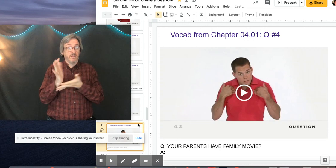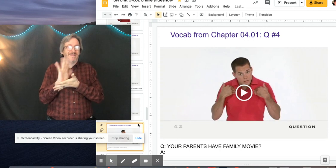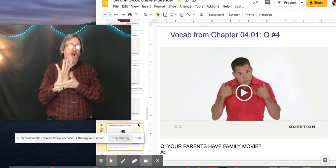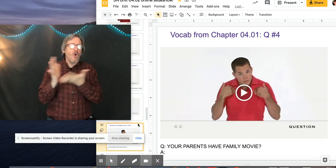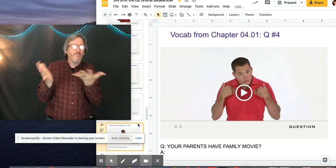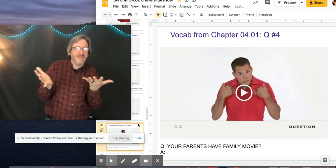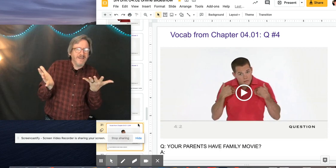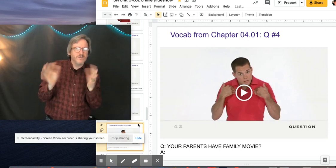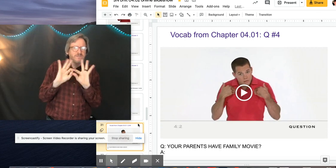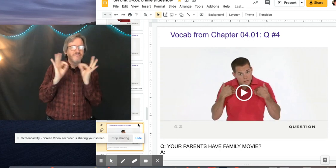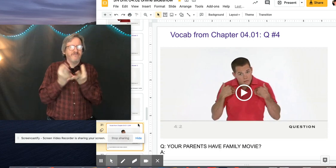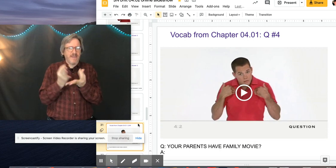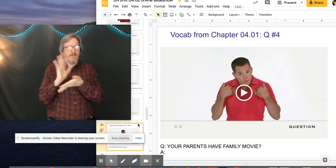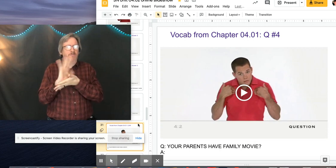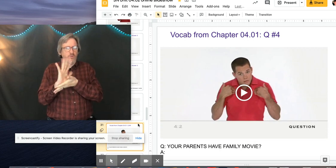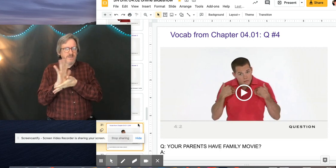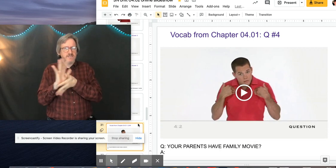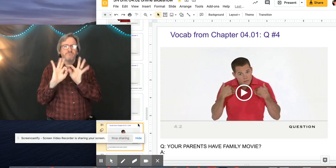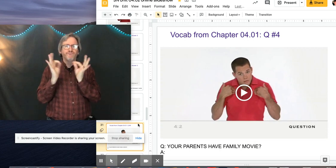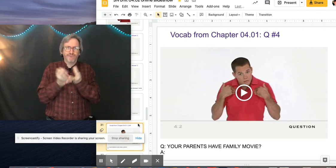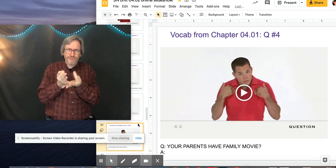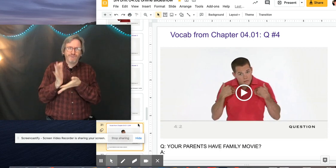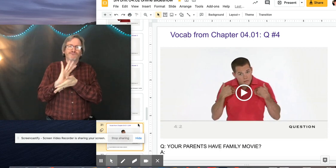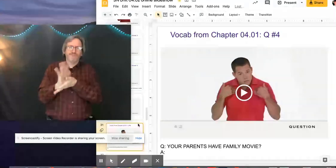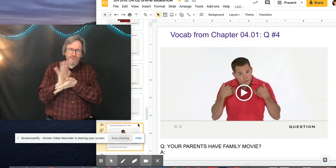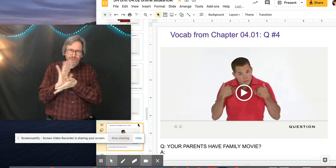home videos, family movies.